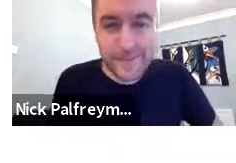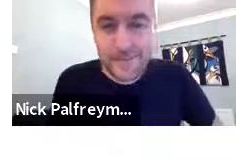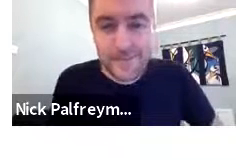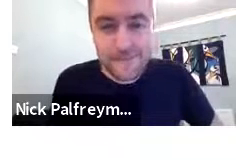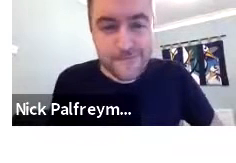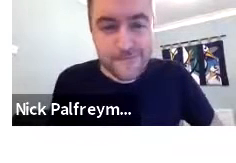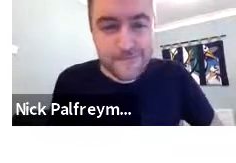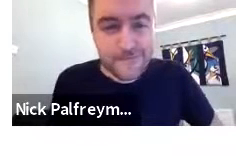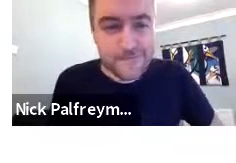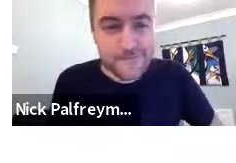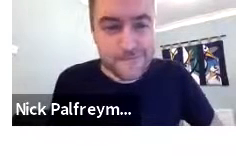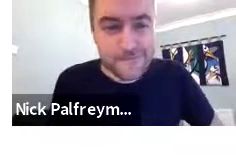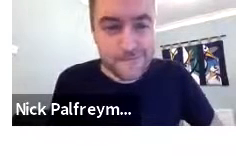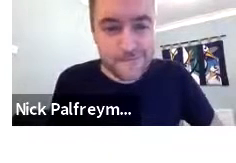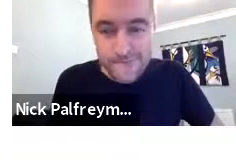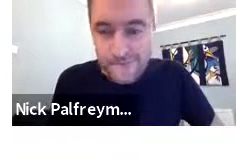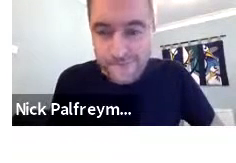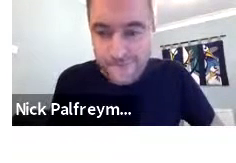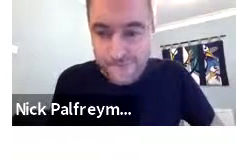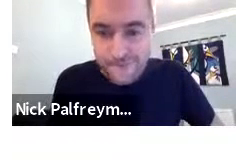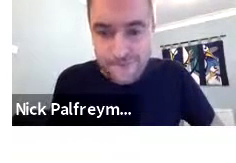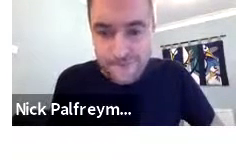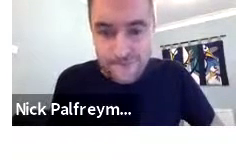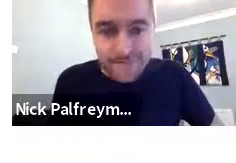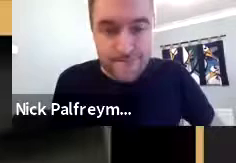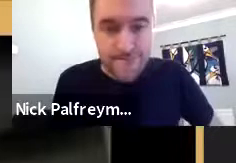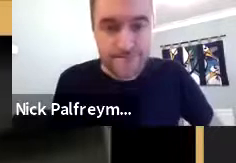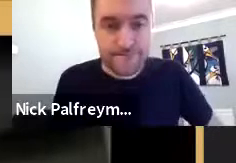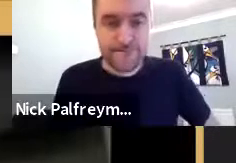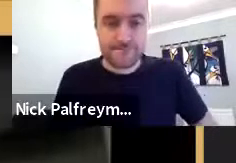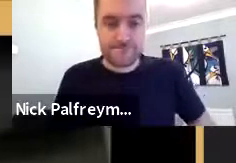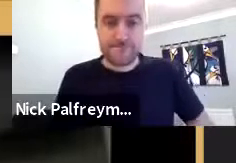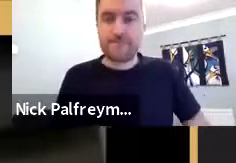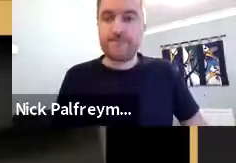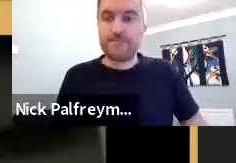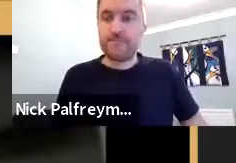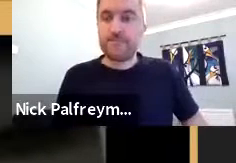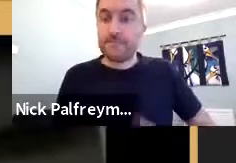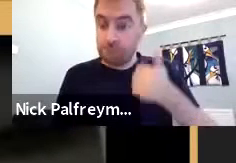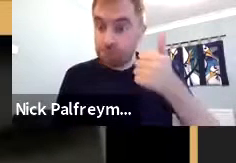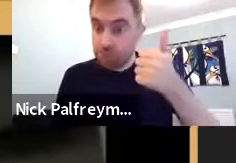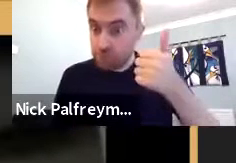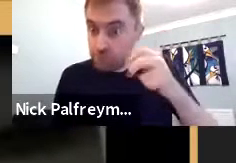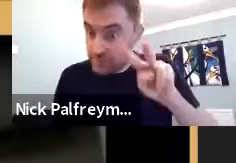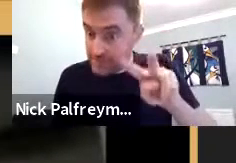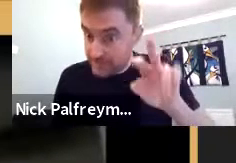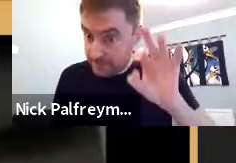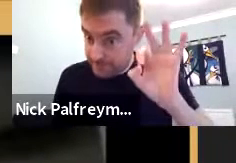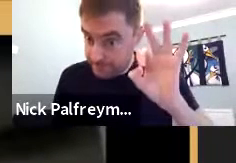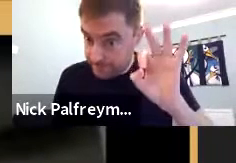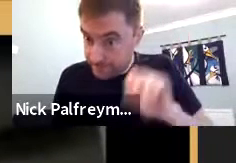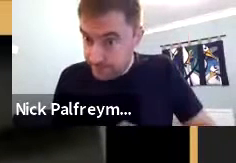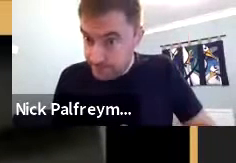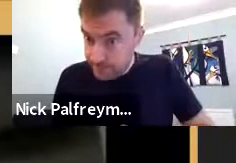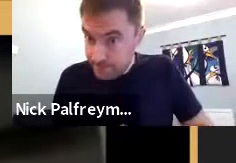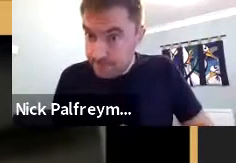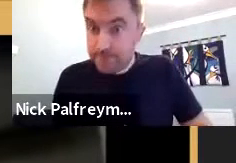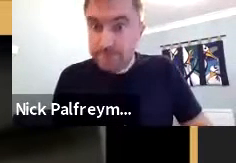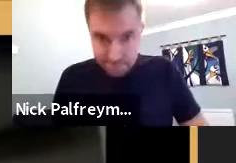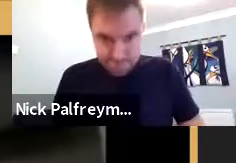to work as it should, whilst I get the first clip of Mohammed to show to you so he can introduce himself to you.